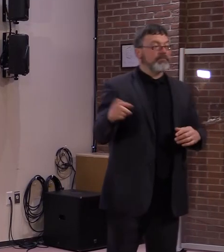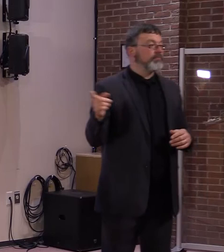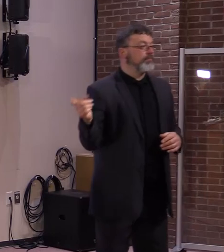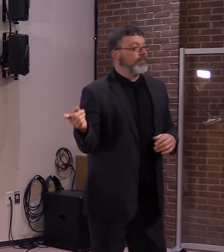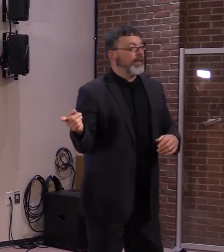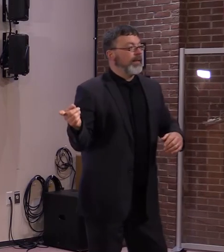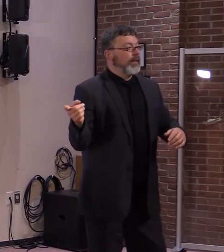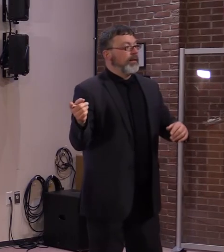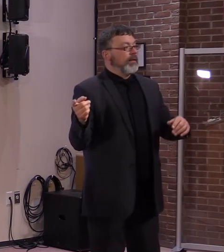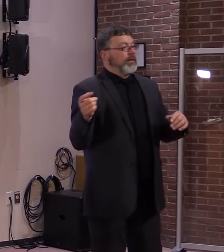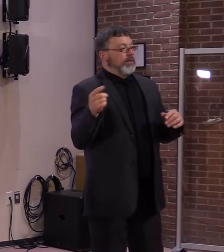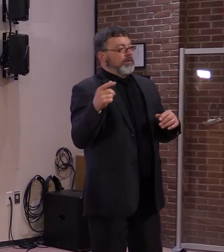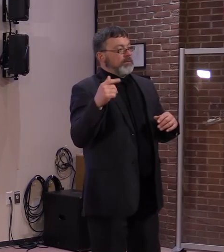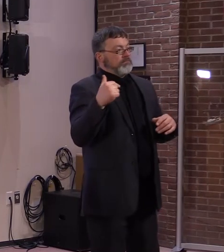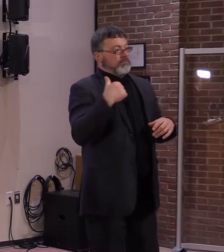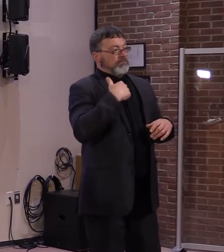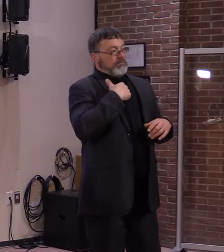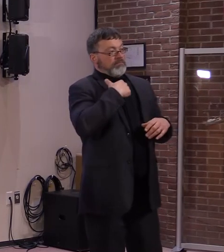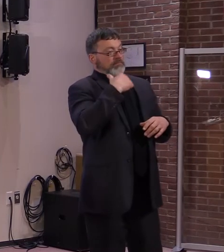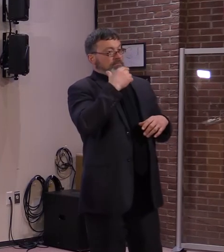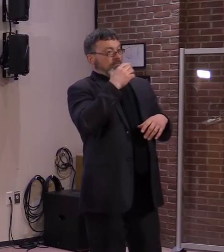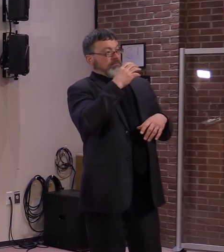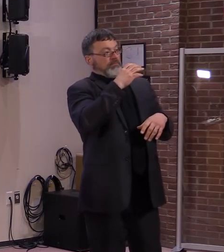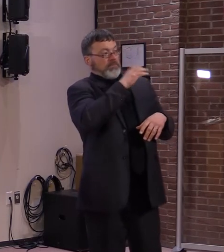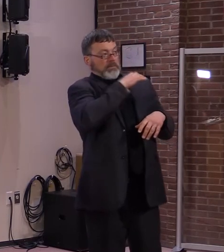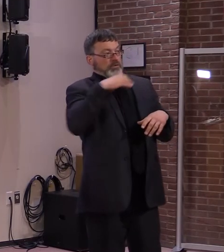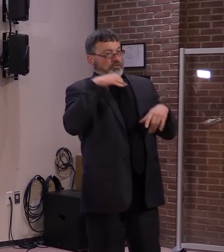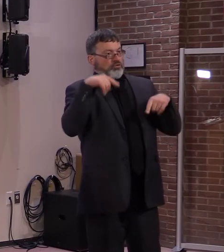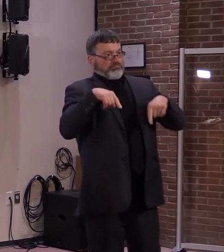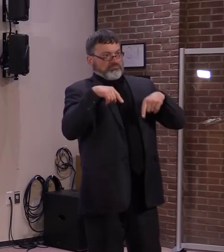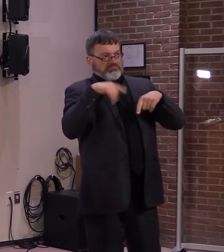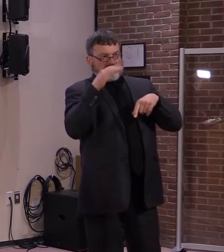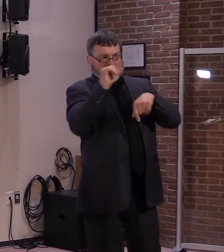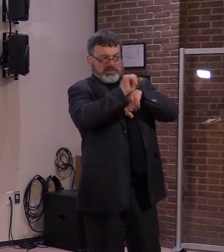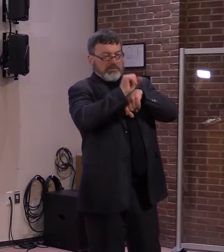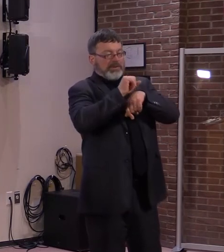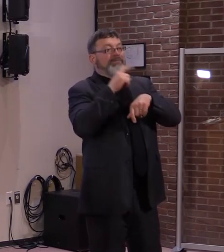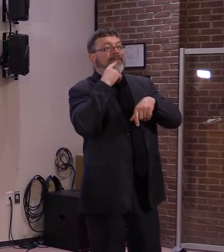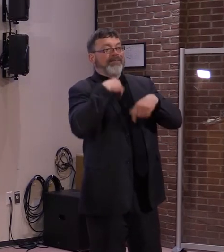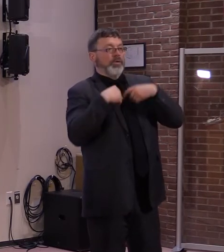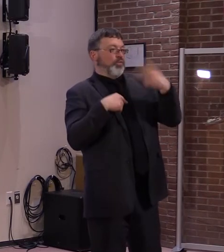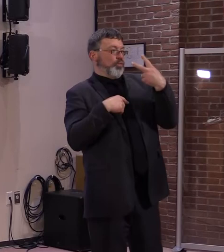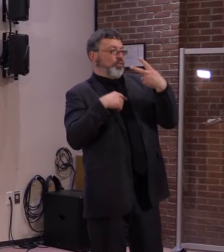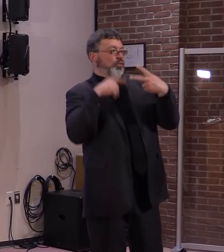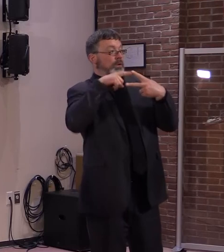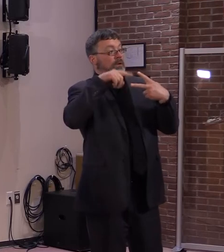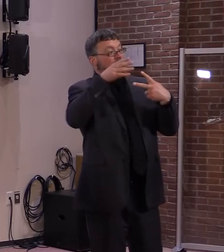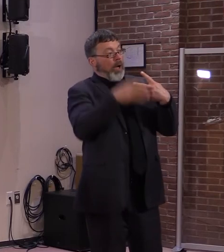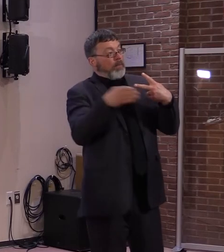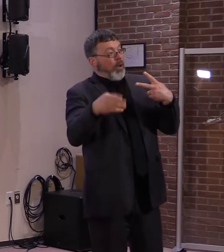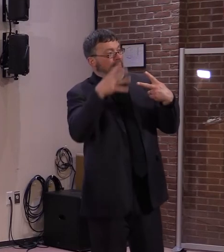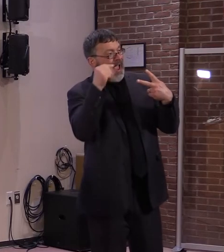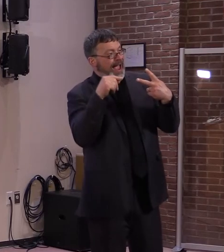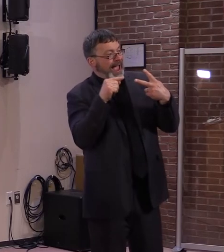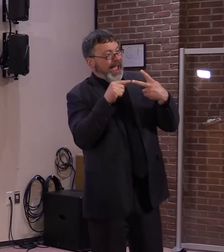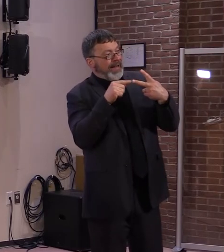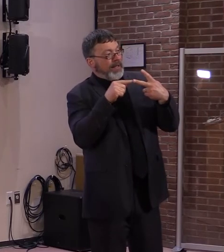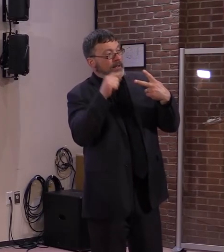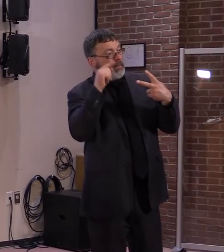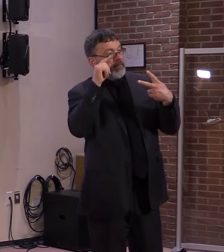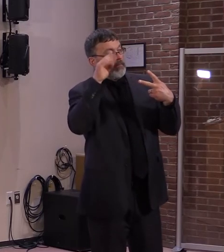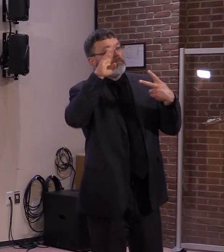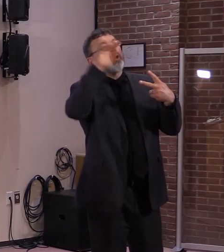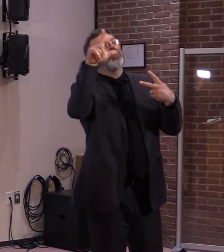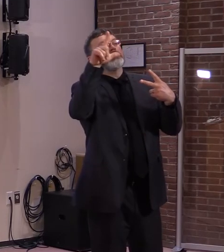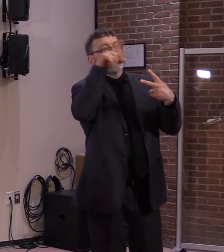Commerce and Community Development. While there are provisions under the law regarding timeliness of notice and providing